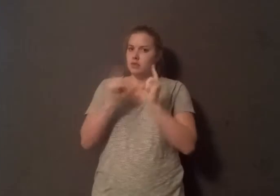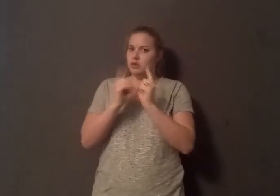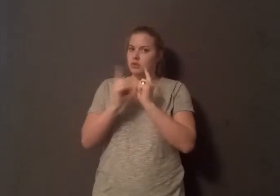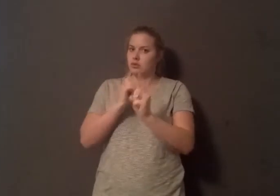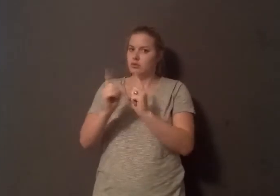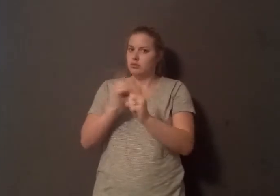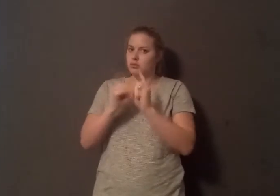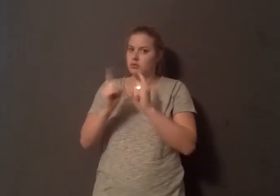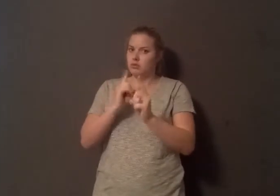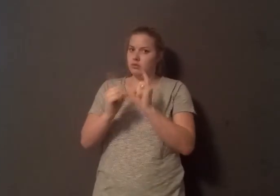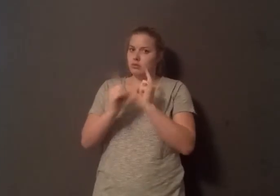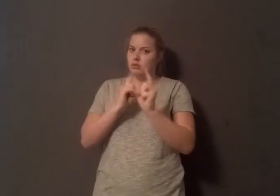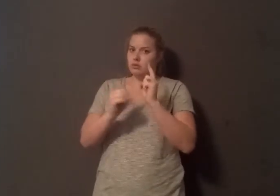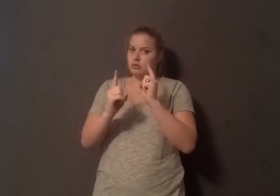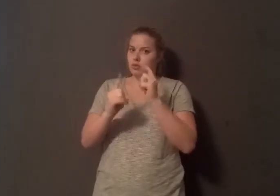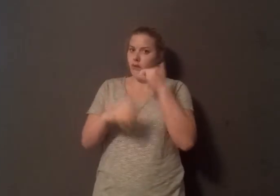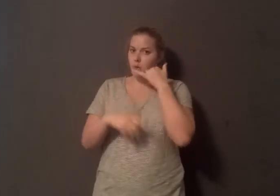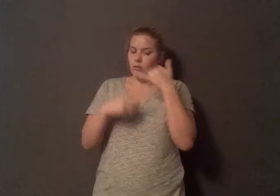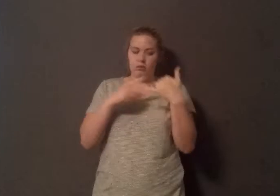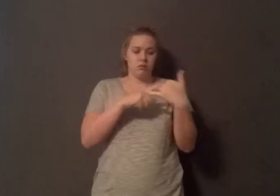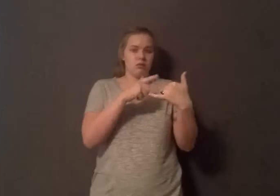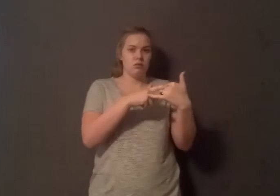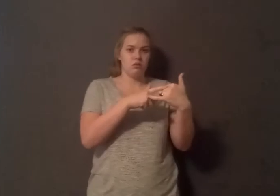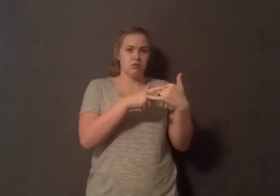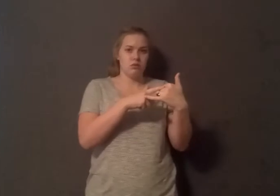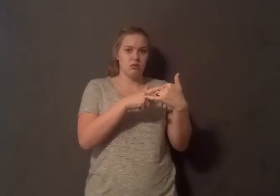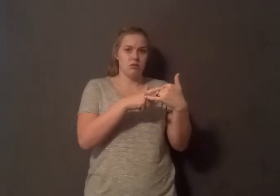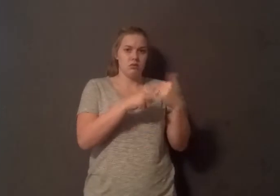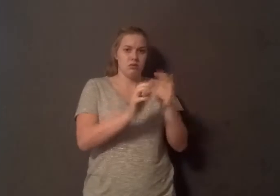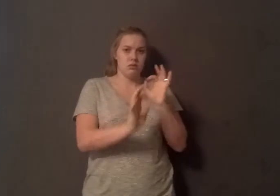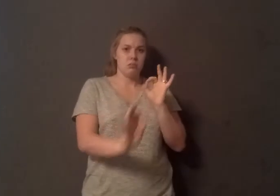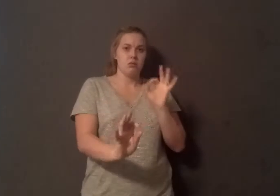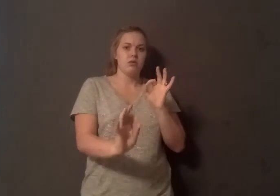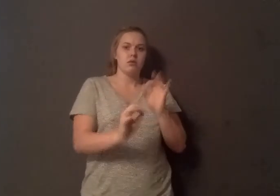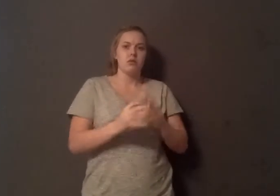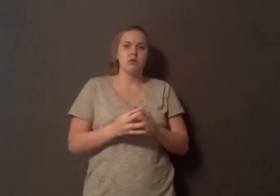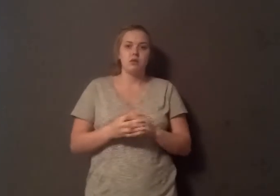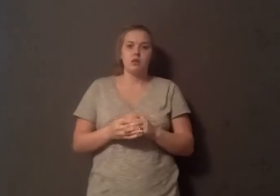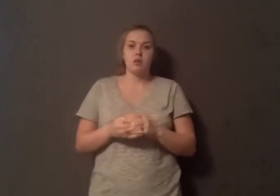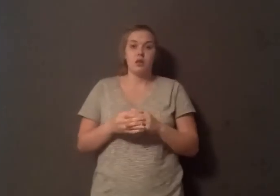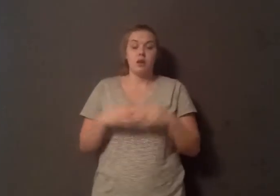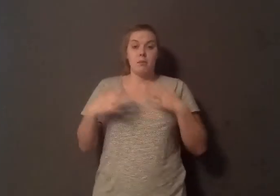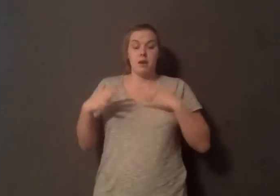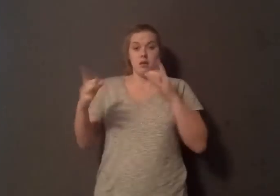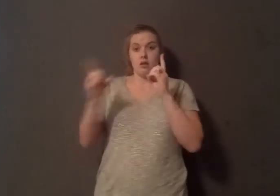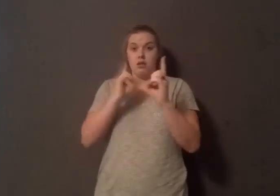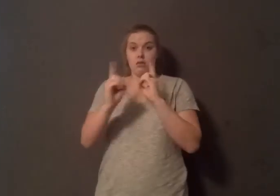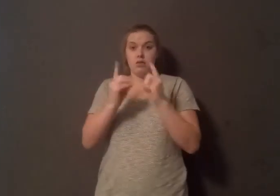phone, and it turns out last night, after I told her that the interview is going to be about the correlation between diet and cancer, cancer. She said she could no